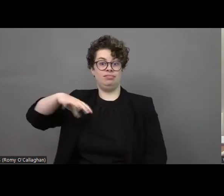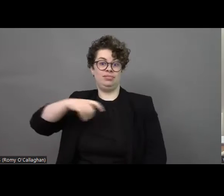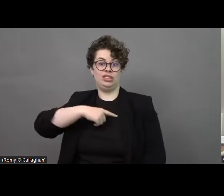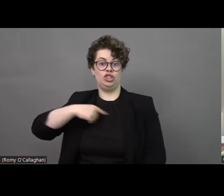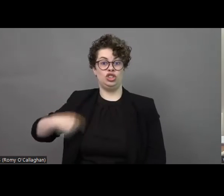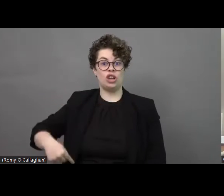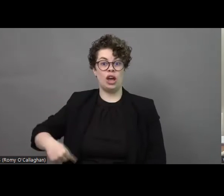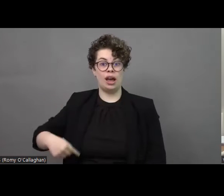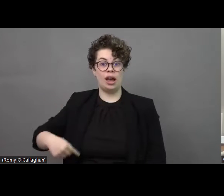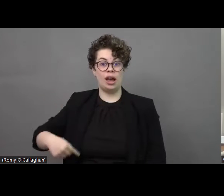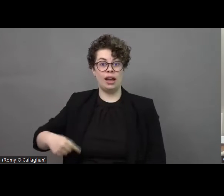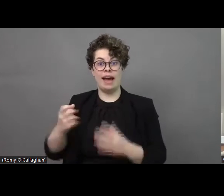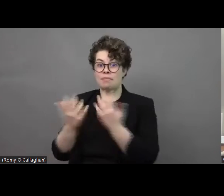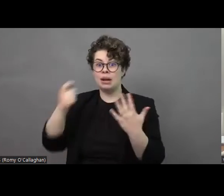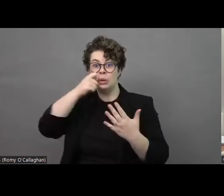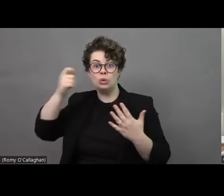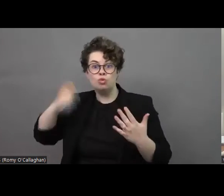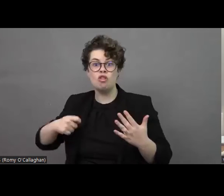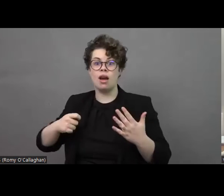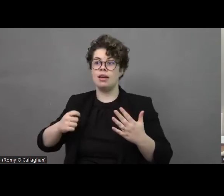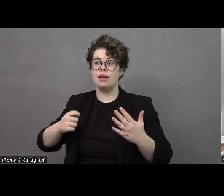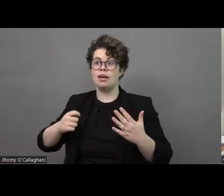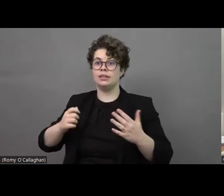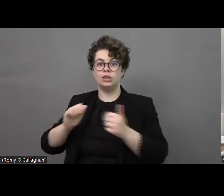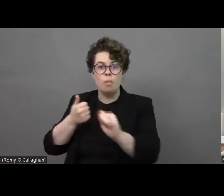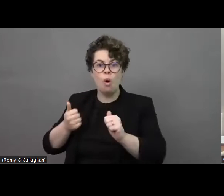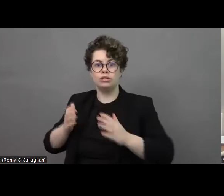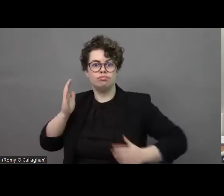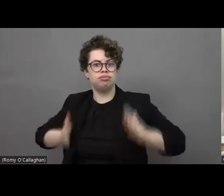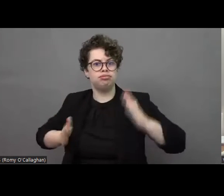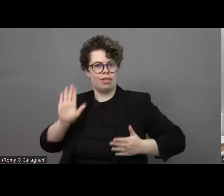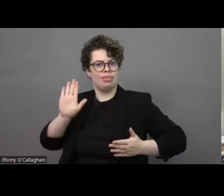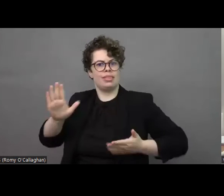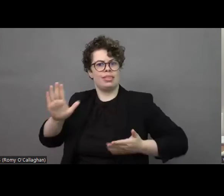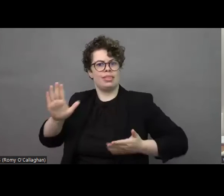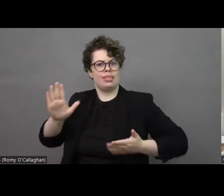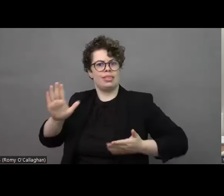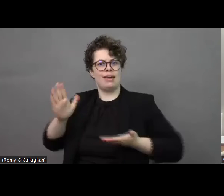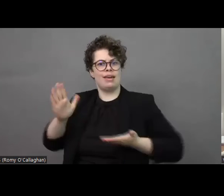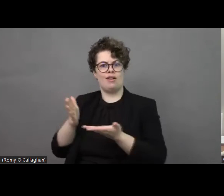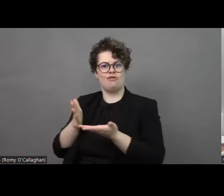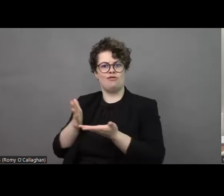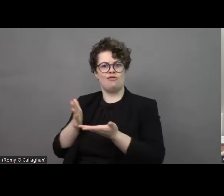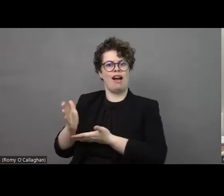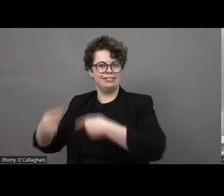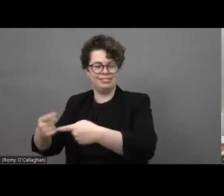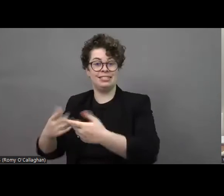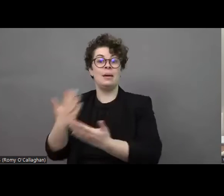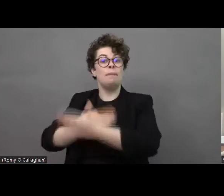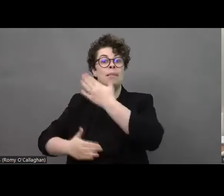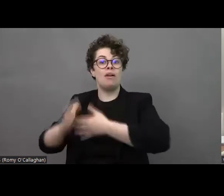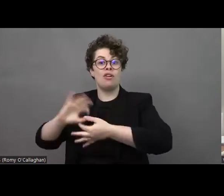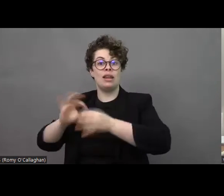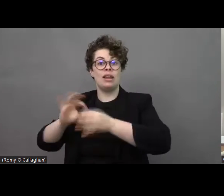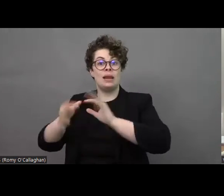they have the right to exercise their physical activities and the Paralympic Games